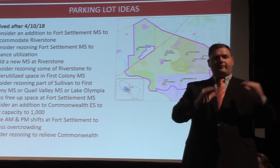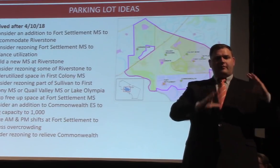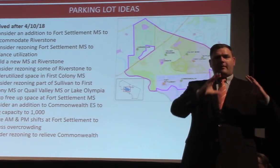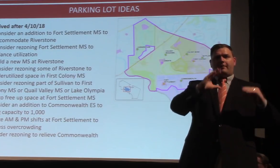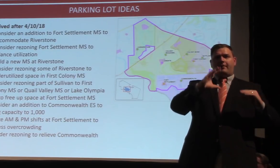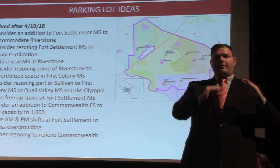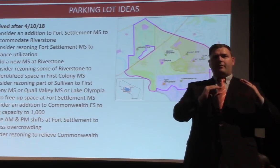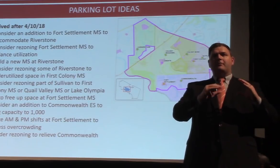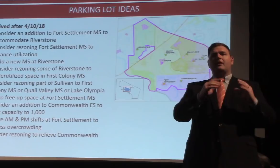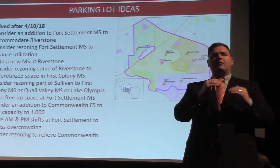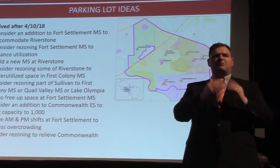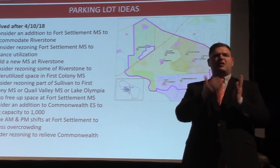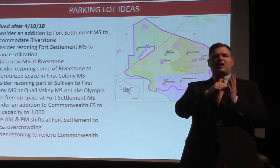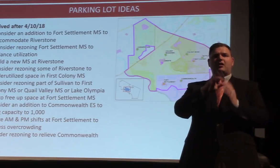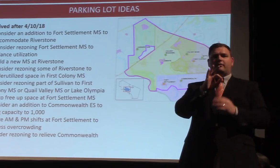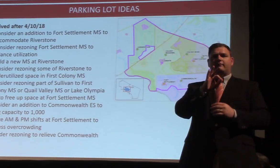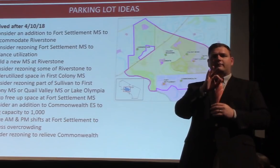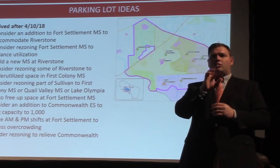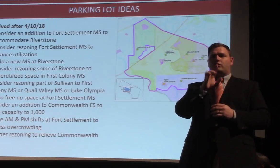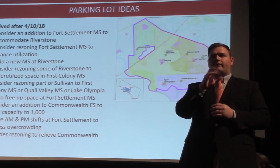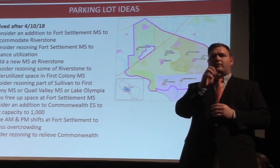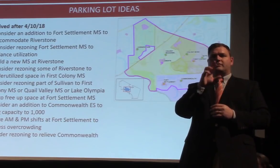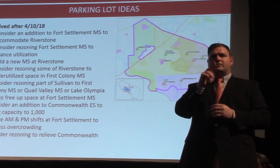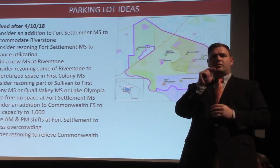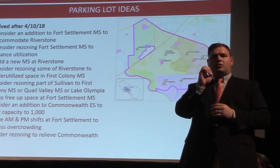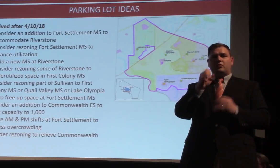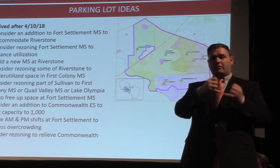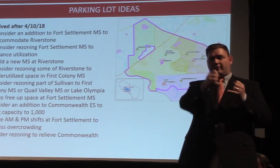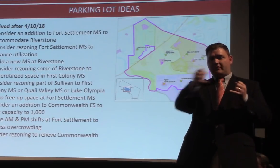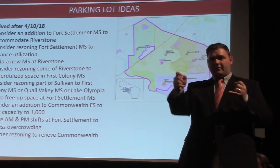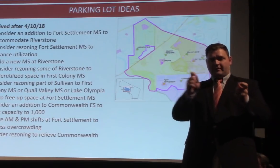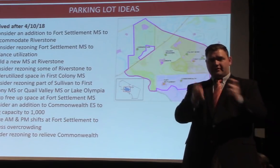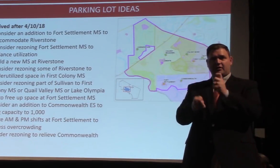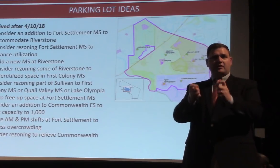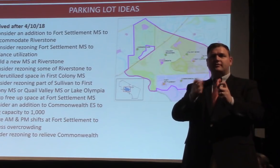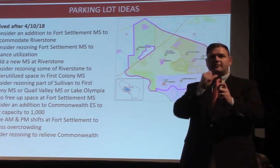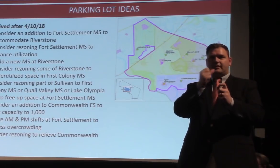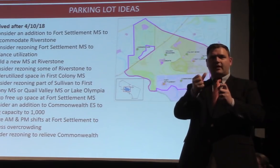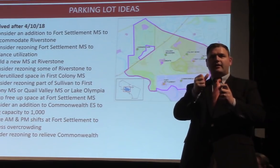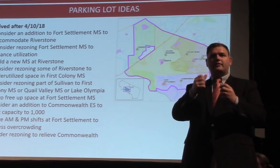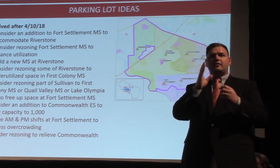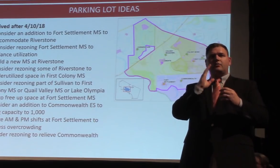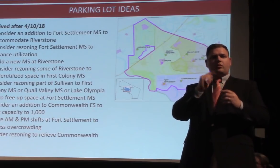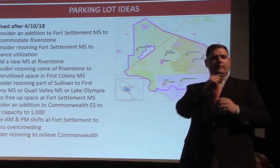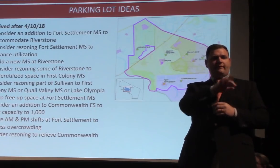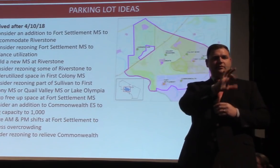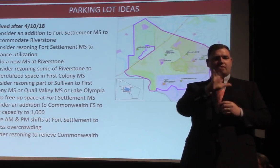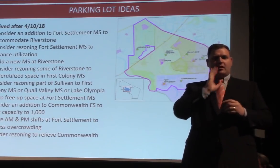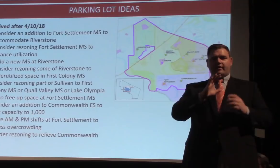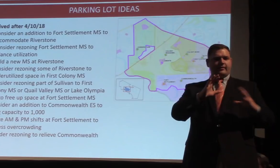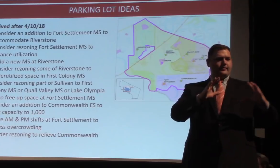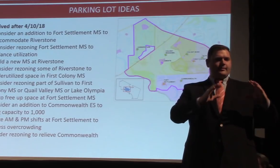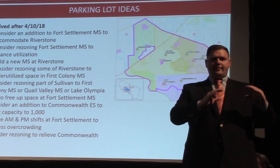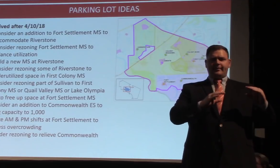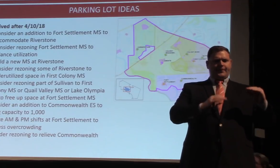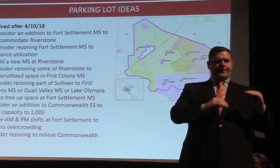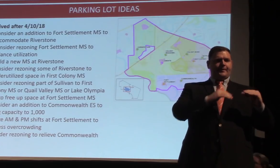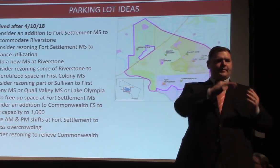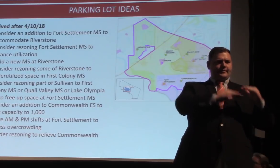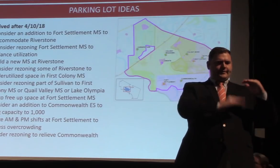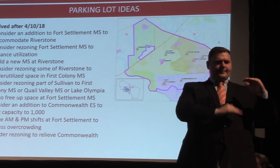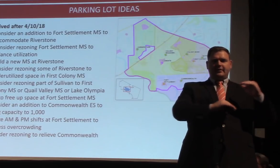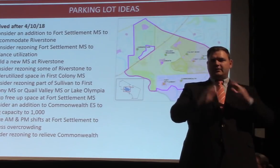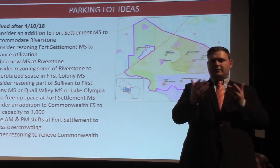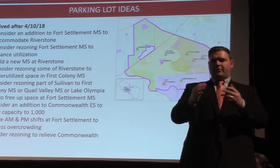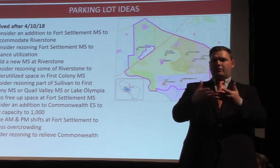Riverstone again. Consider rezoning some of Riverstone students to underutilize space in First Colony, which is our, which is our option. Consider rezoning